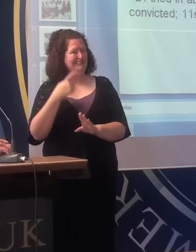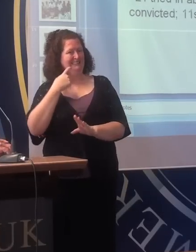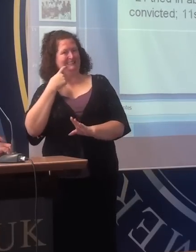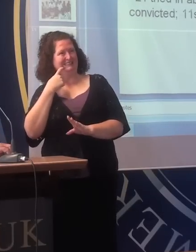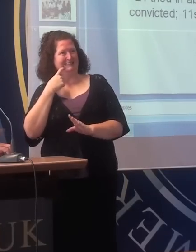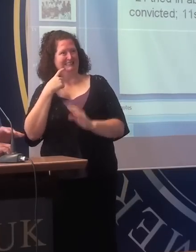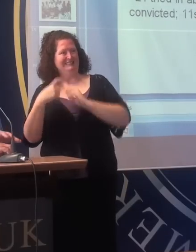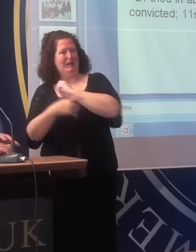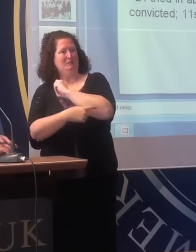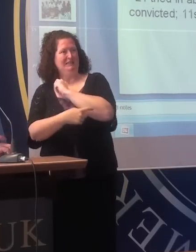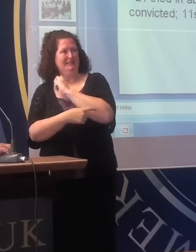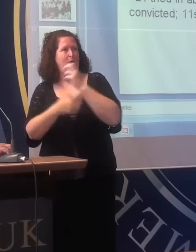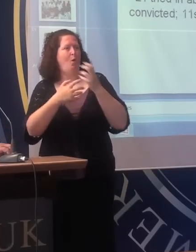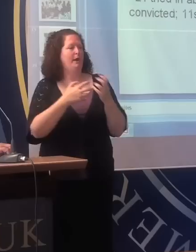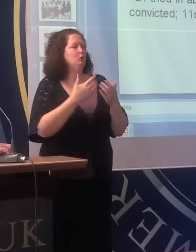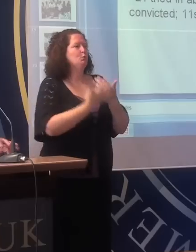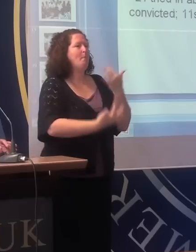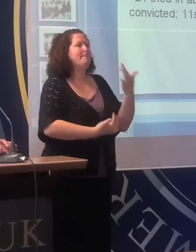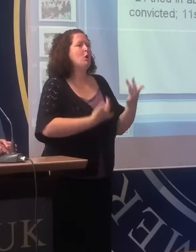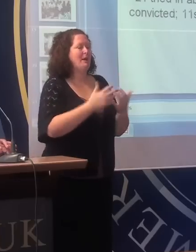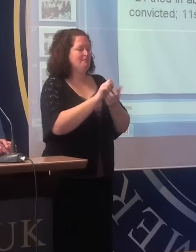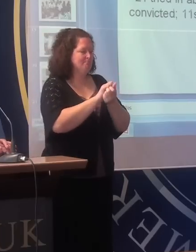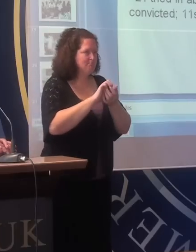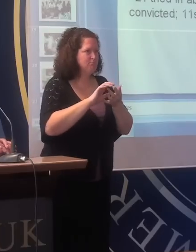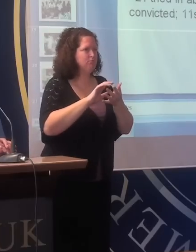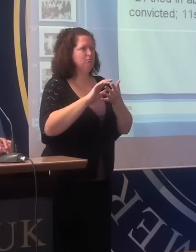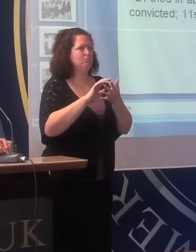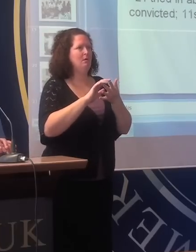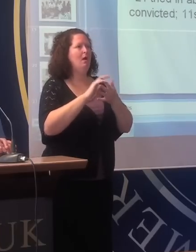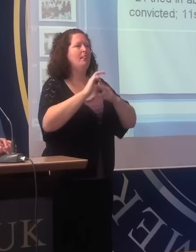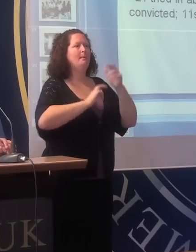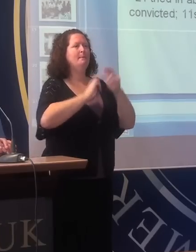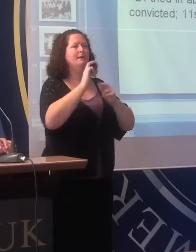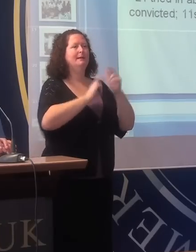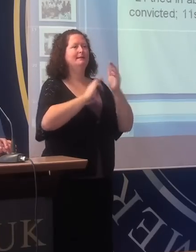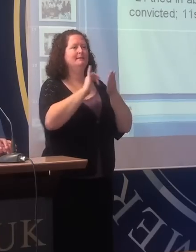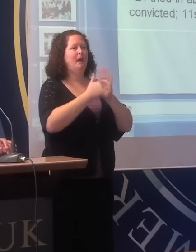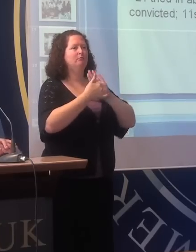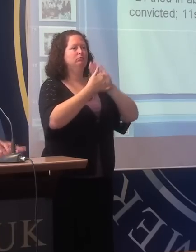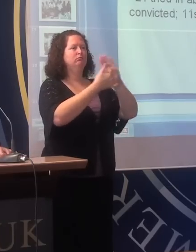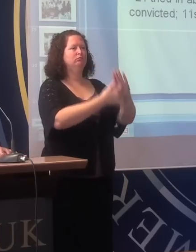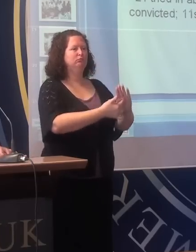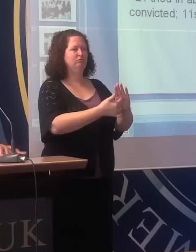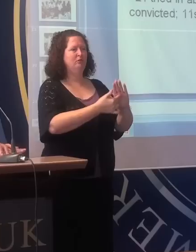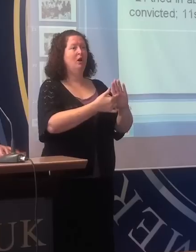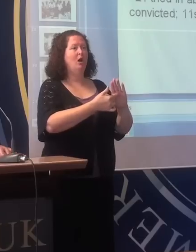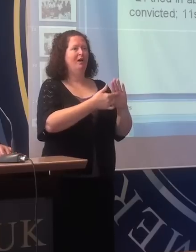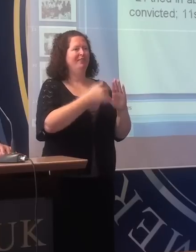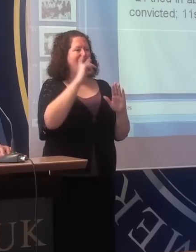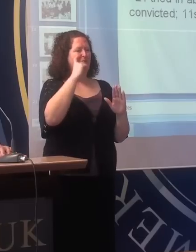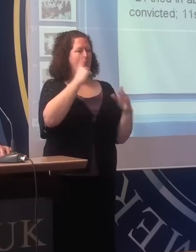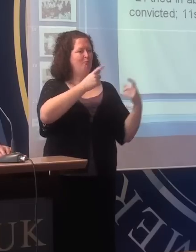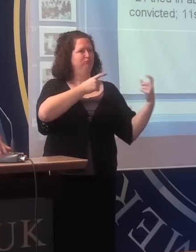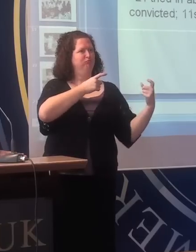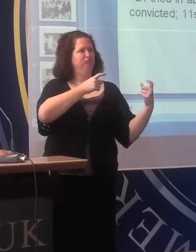to burn, destroy, the buildings that reflected the regime against which they were